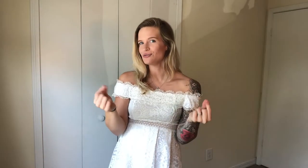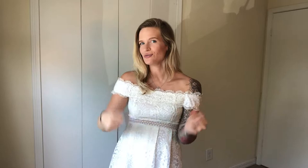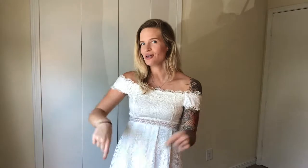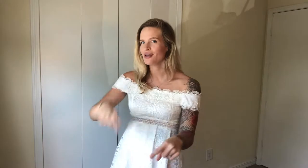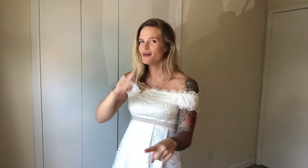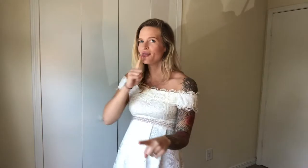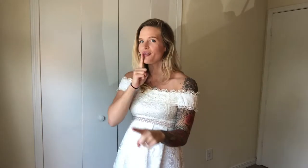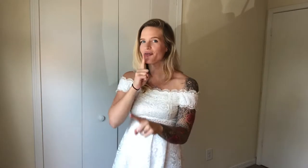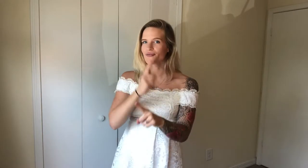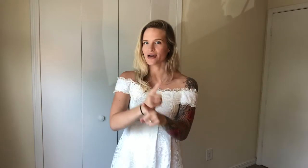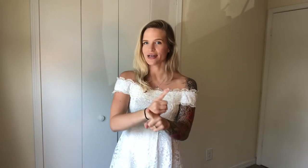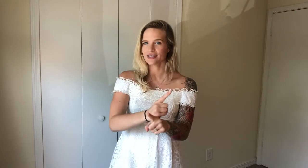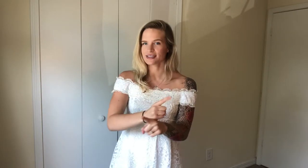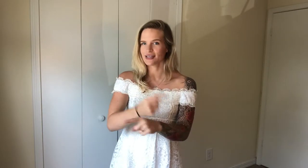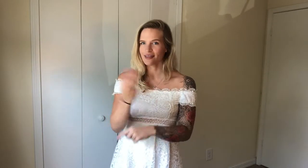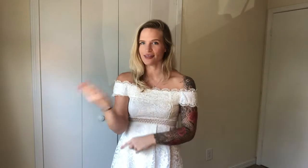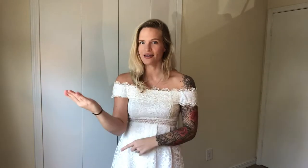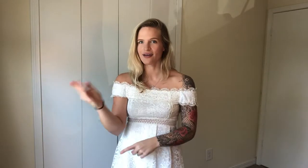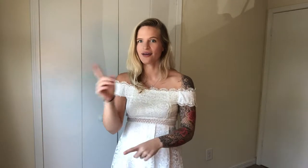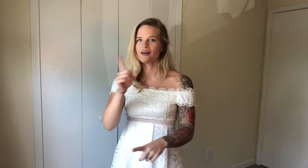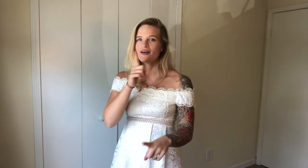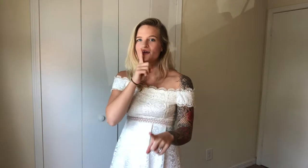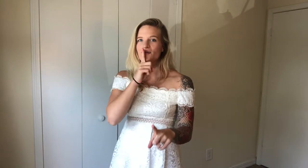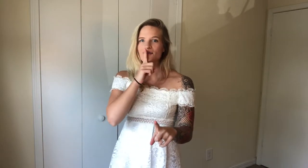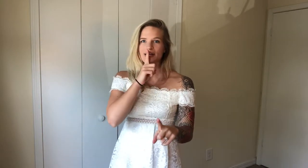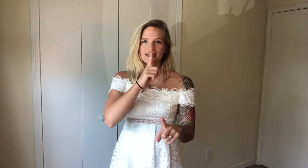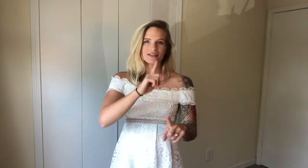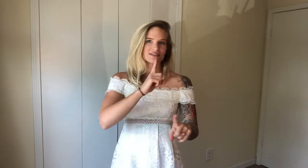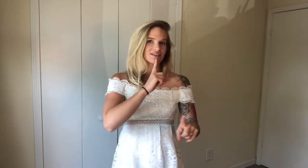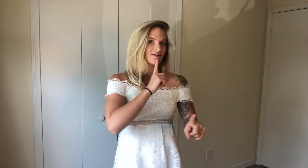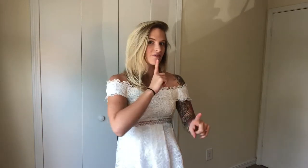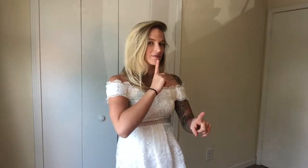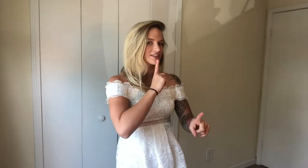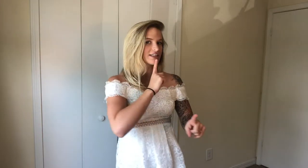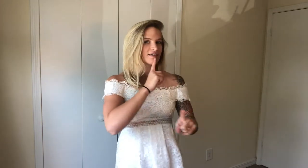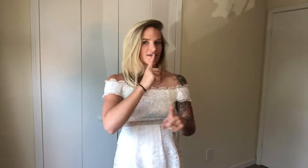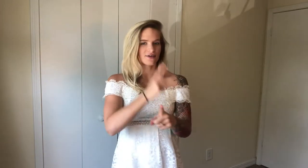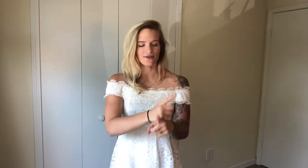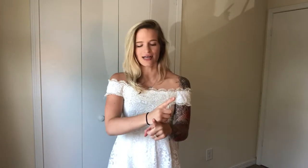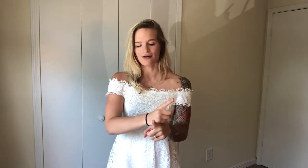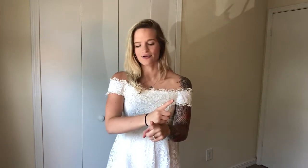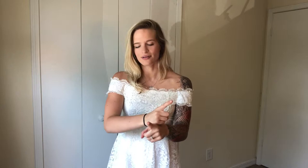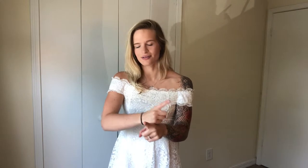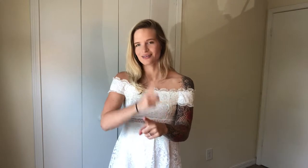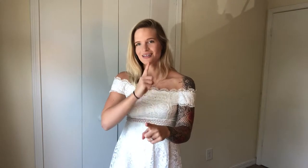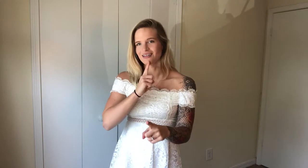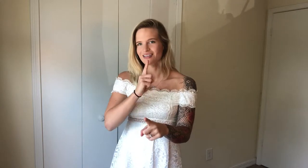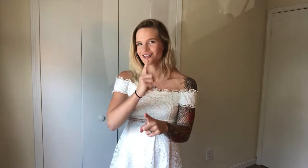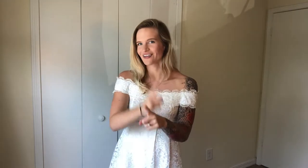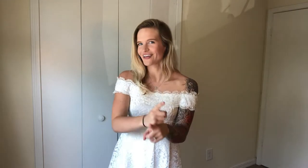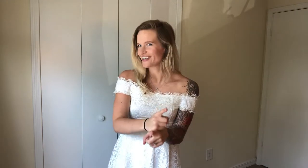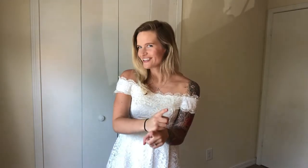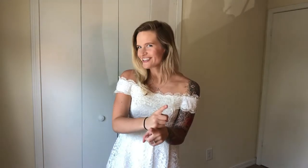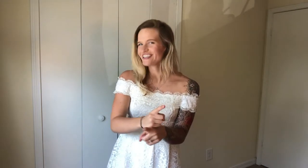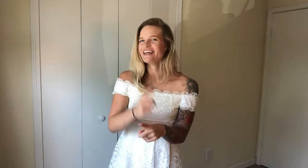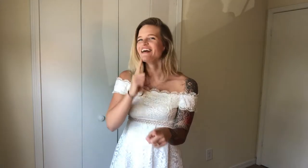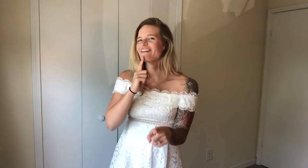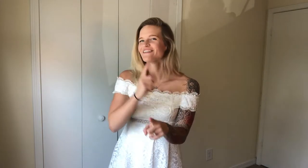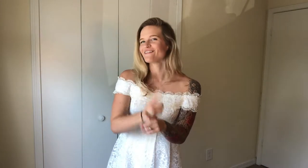the right thing. Right. Start from the chin, go down, and hit your other hand. The